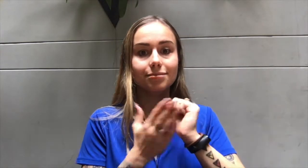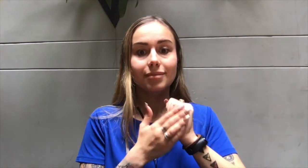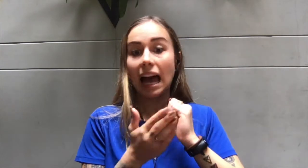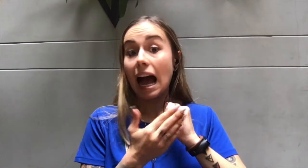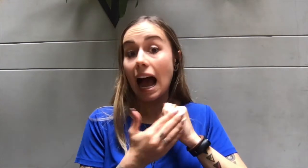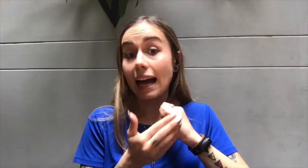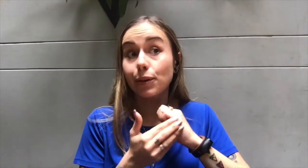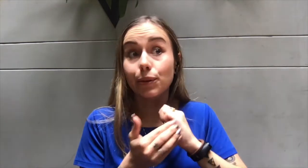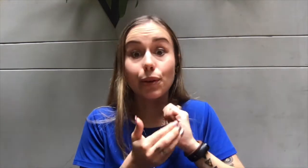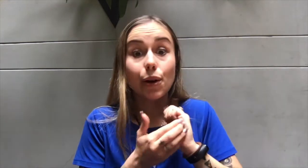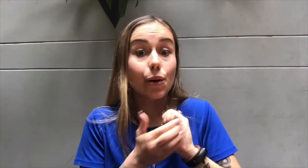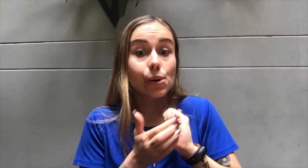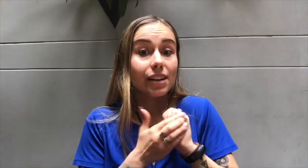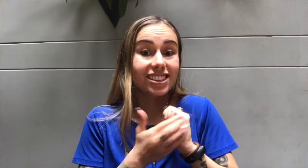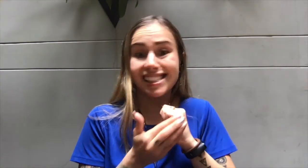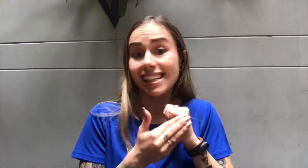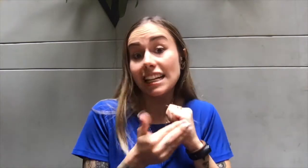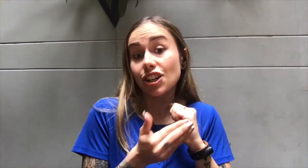I don't know if it's the internet.